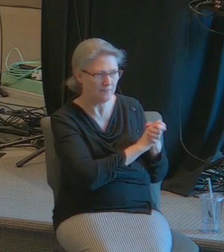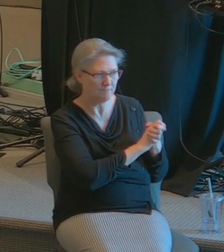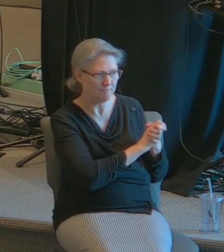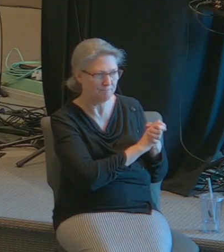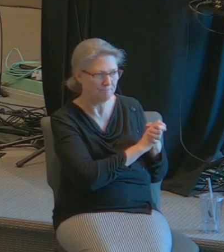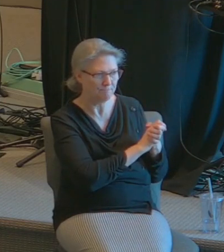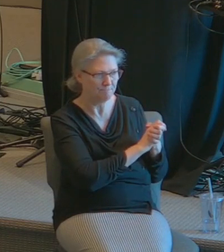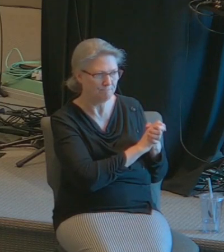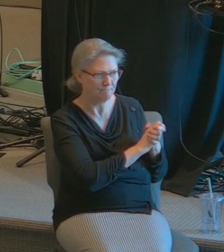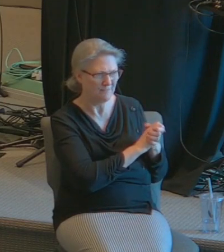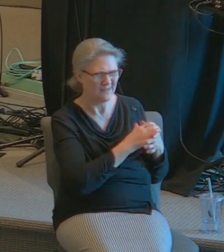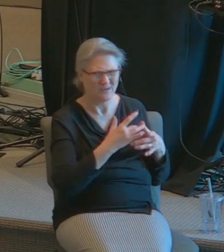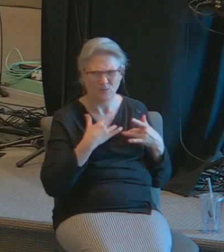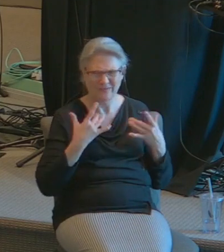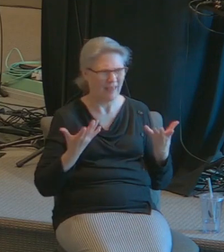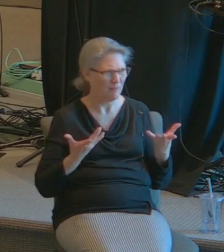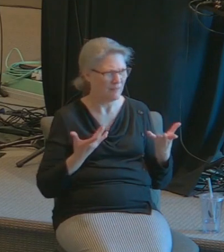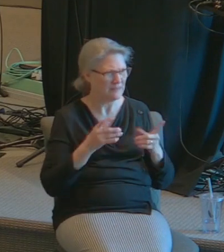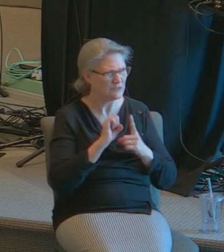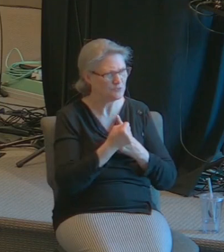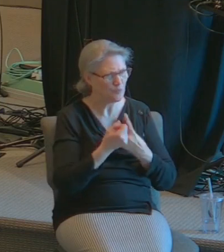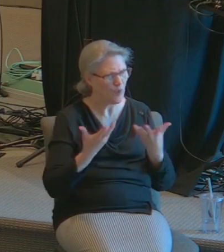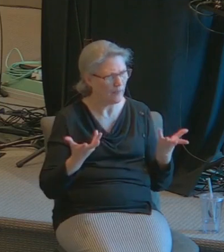now what has happened here